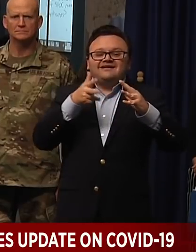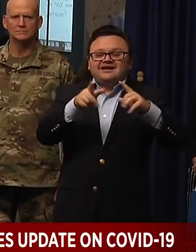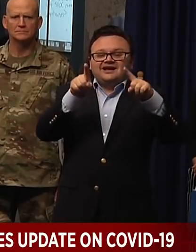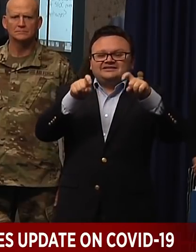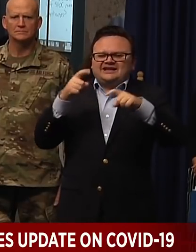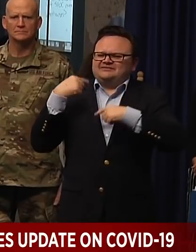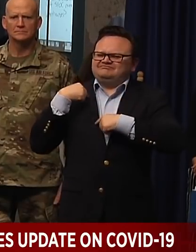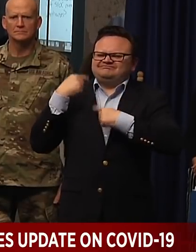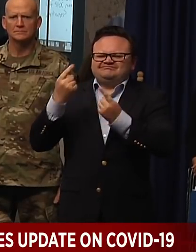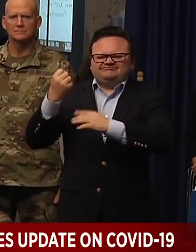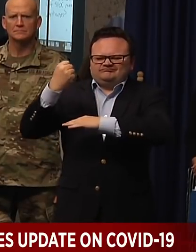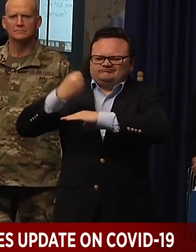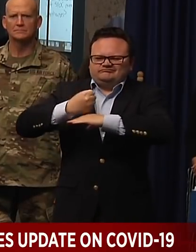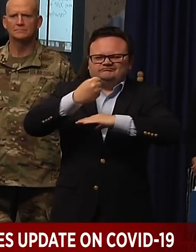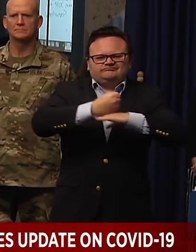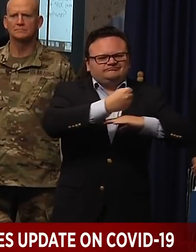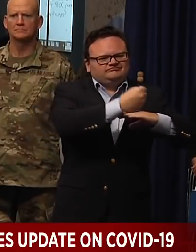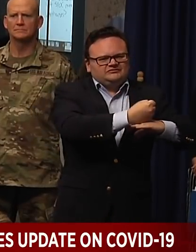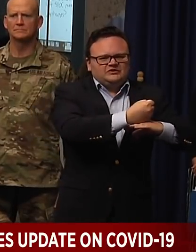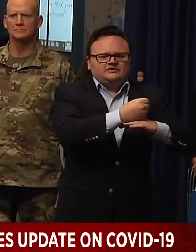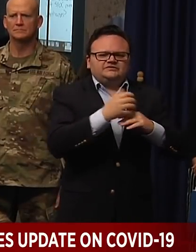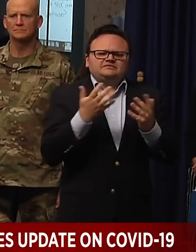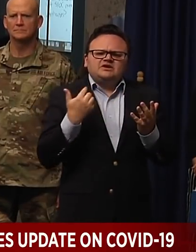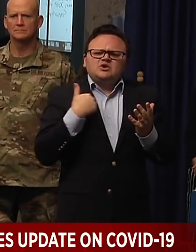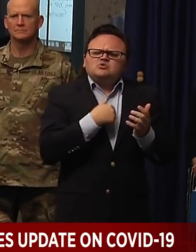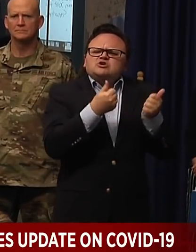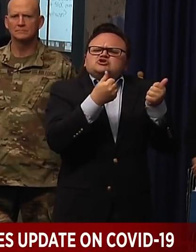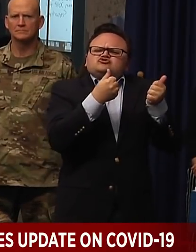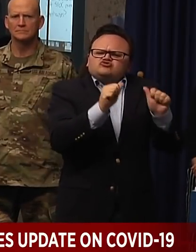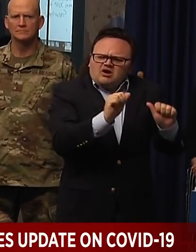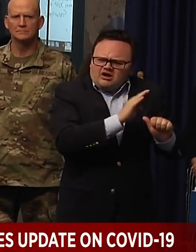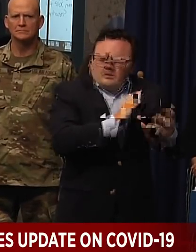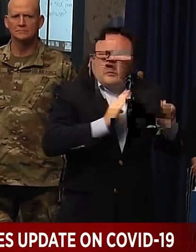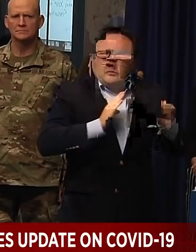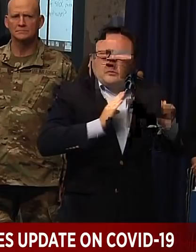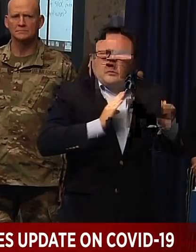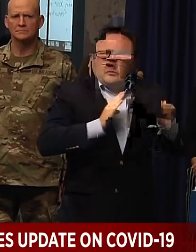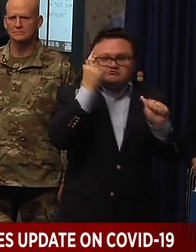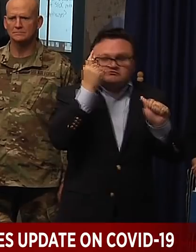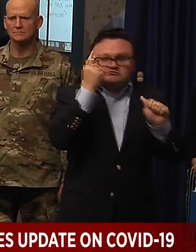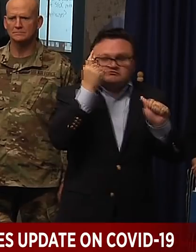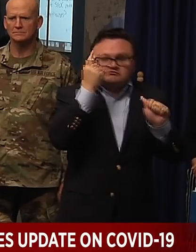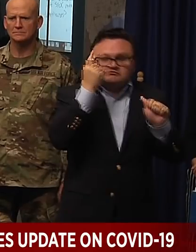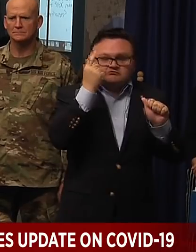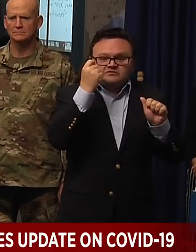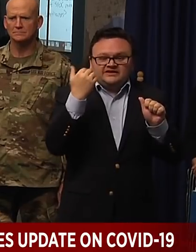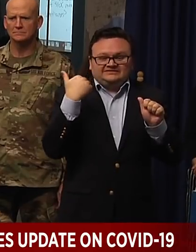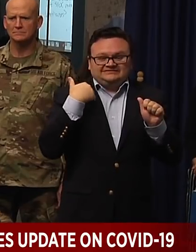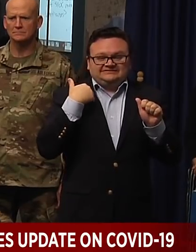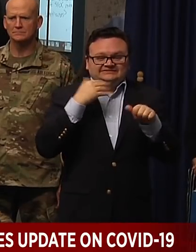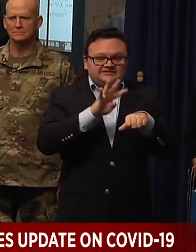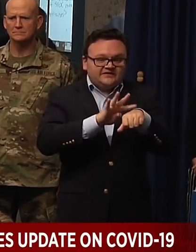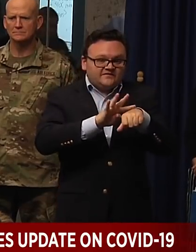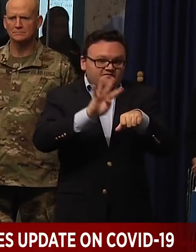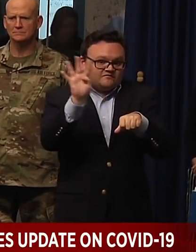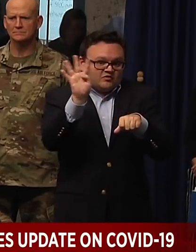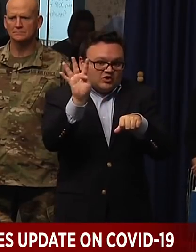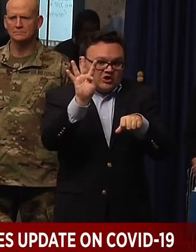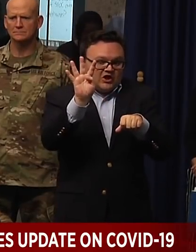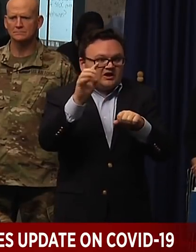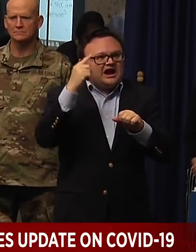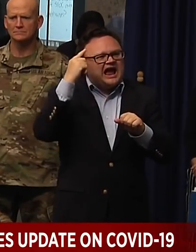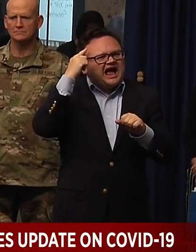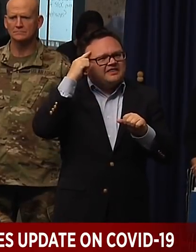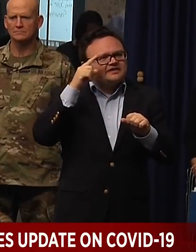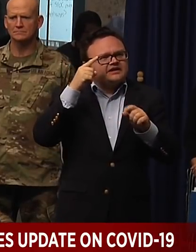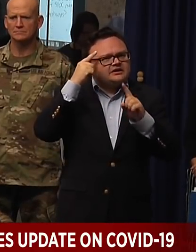So I told everyone, be patient. We're going to try to get it right. But I'm happy to report as of 4 o'clock, the initial goal, I think, was